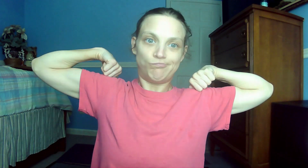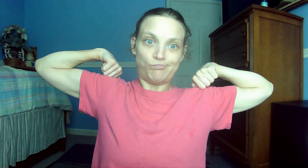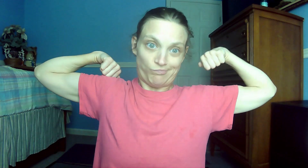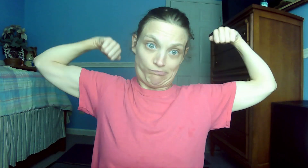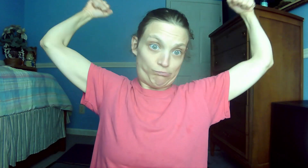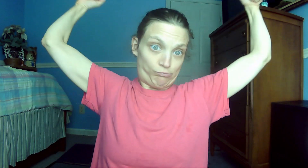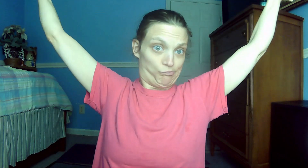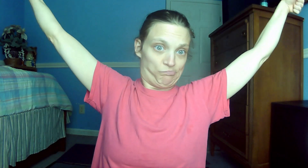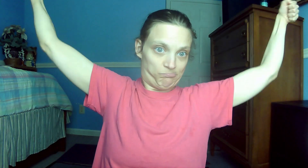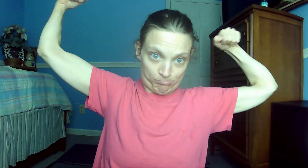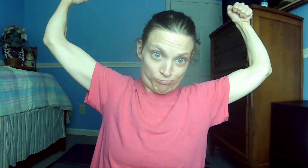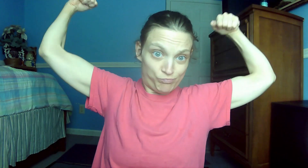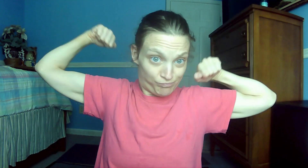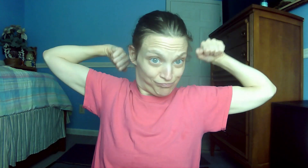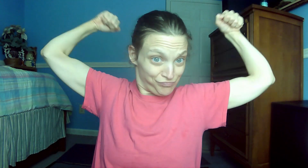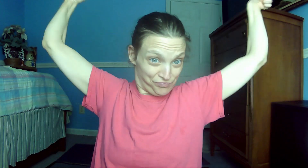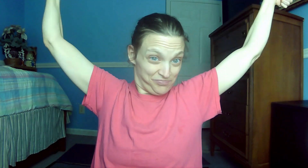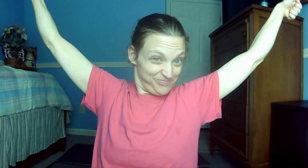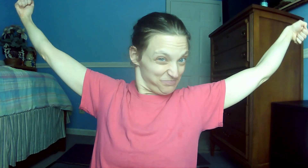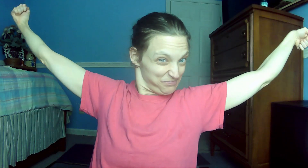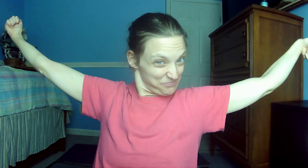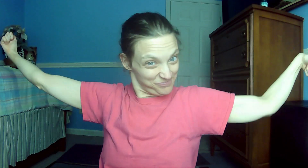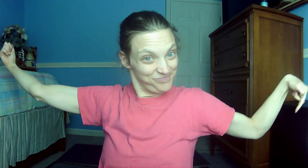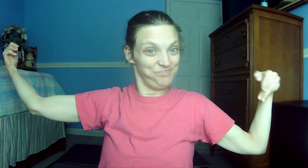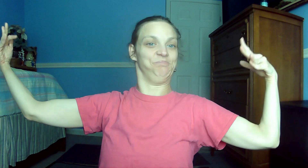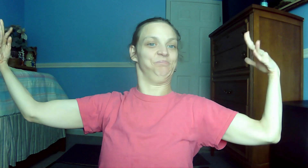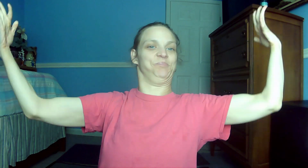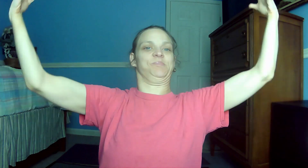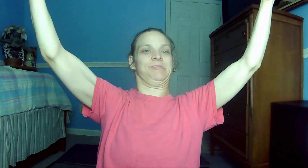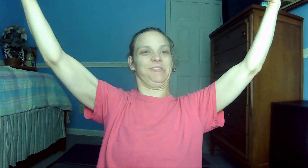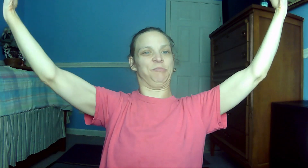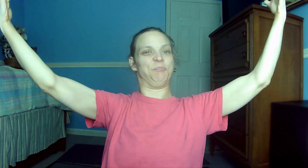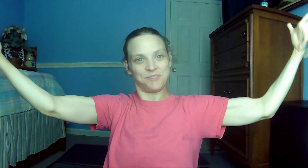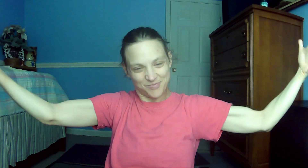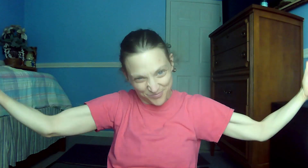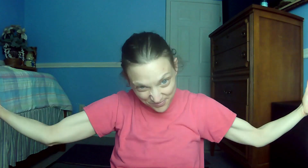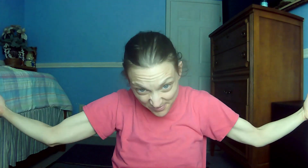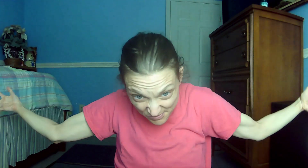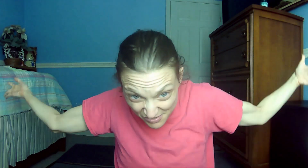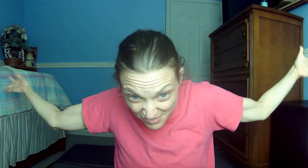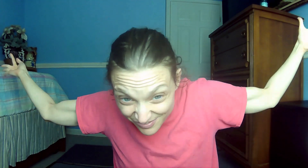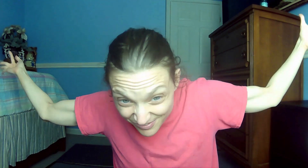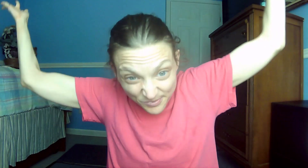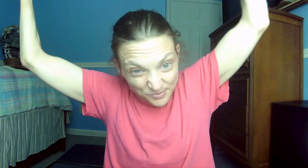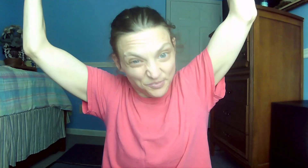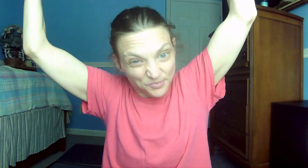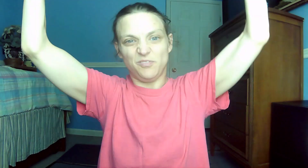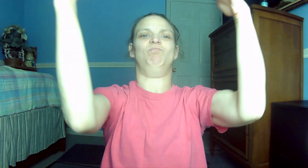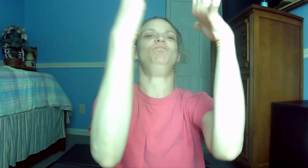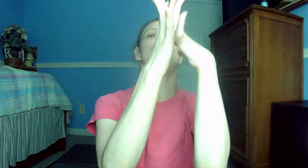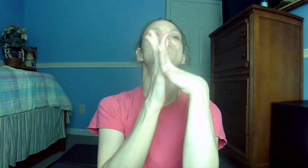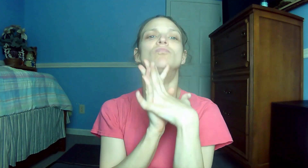be called Wonderful Counselor, Mighty God, Everlasting Father, Prince of Peace. 39.